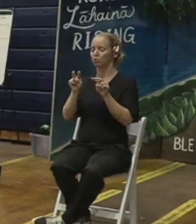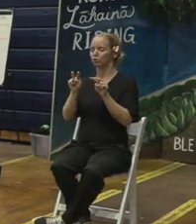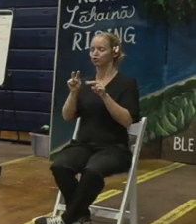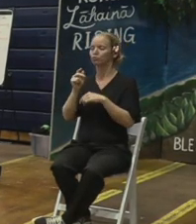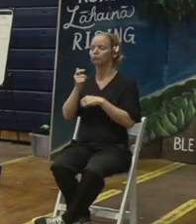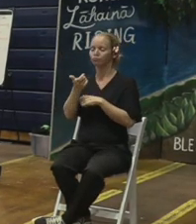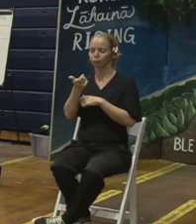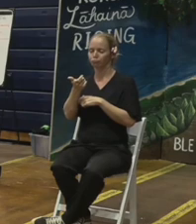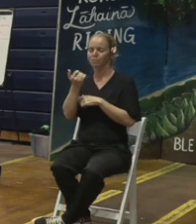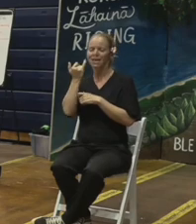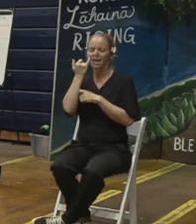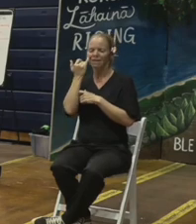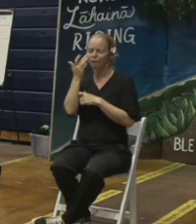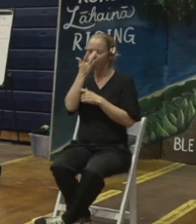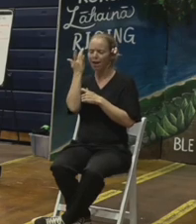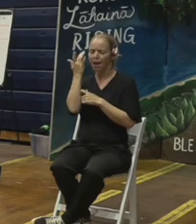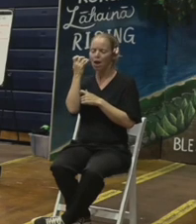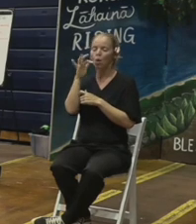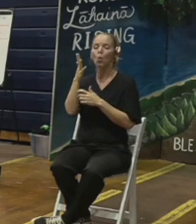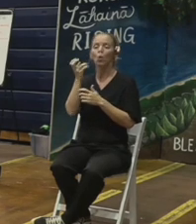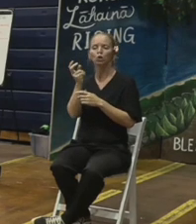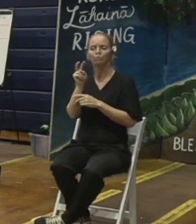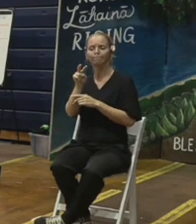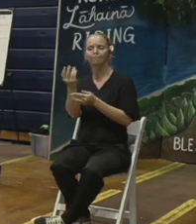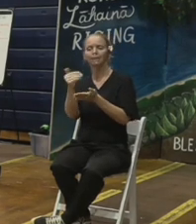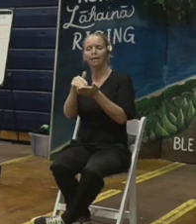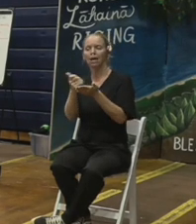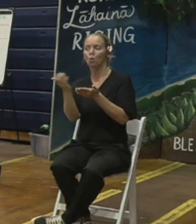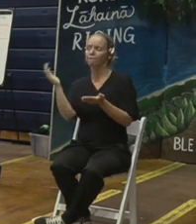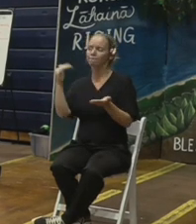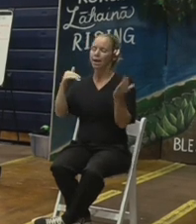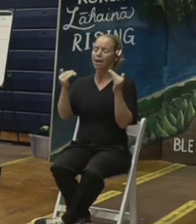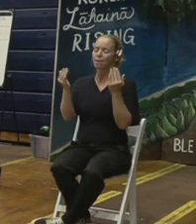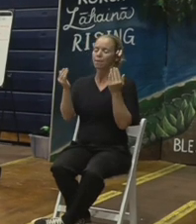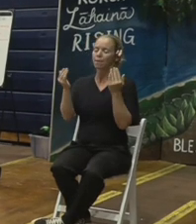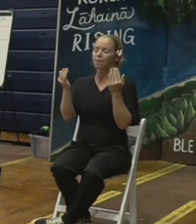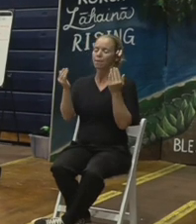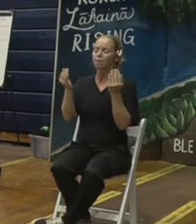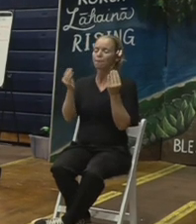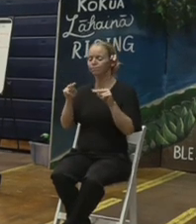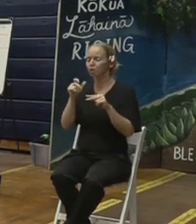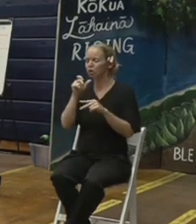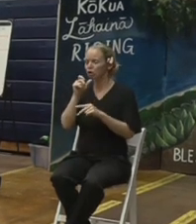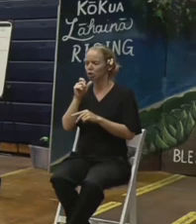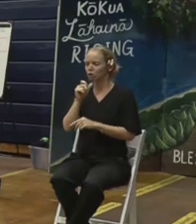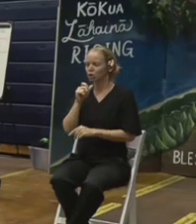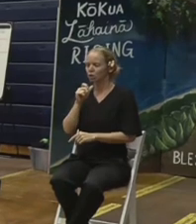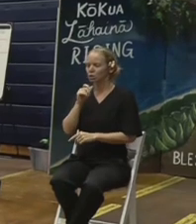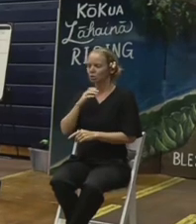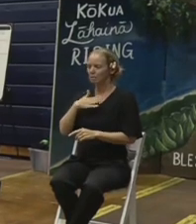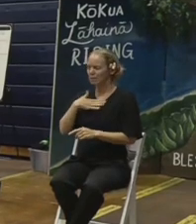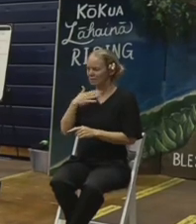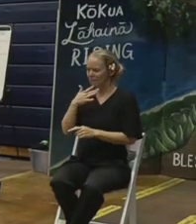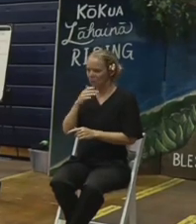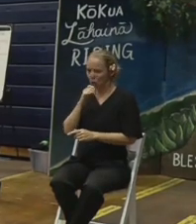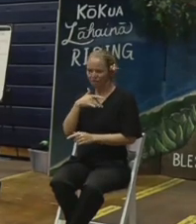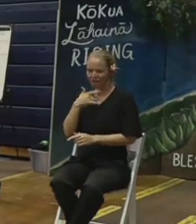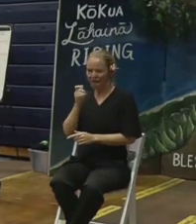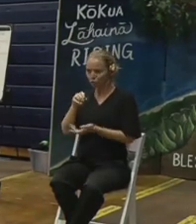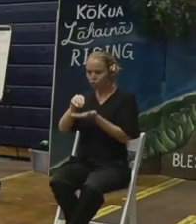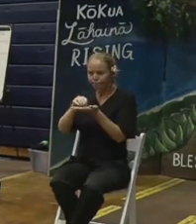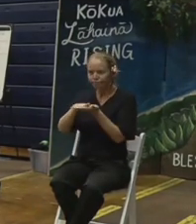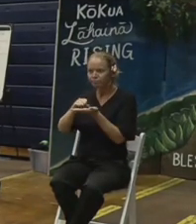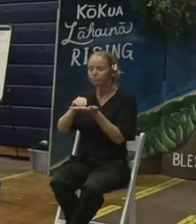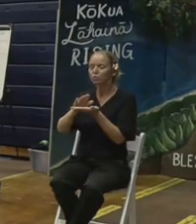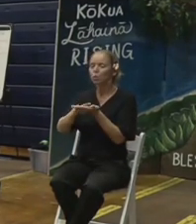recall something or if you want to invite others as well. So please don't feel like you need to keep writing notes or anything. It will